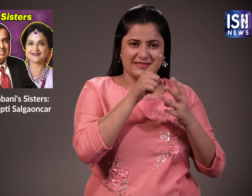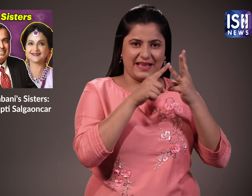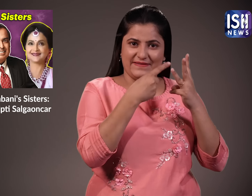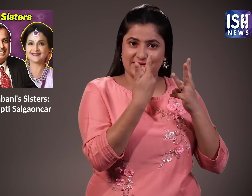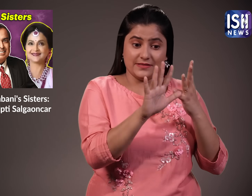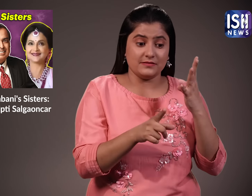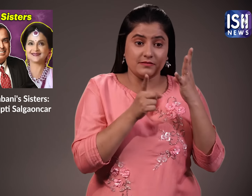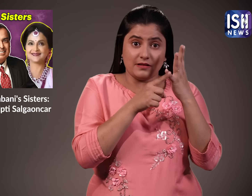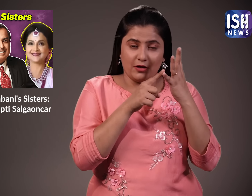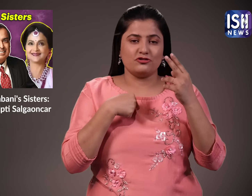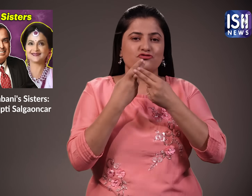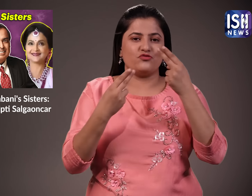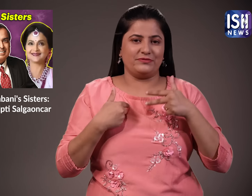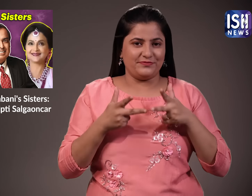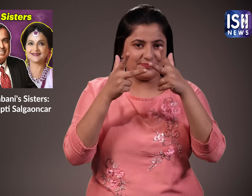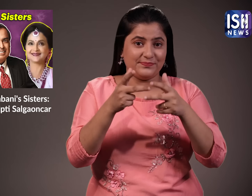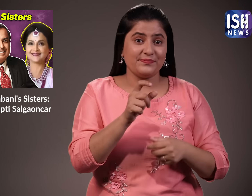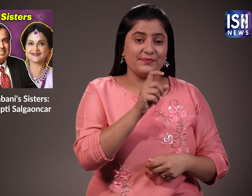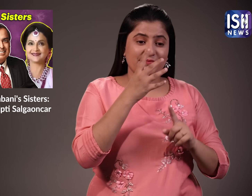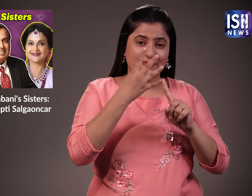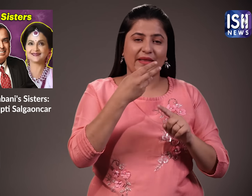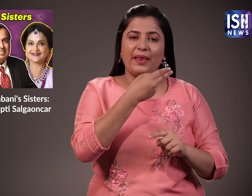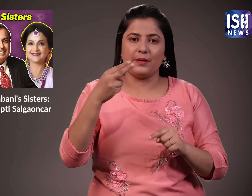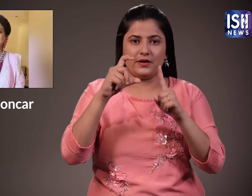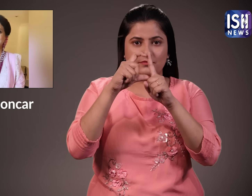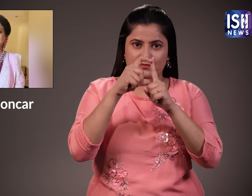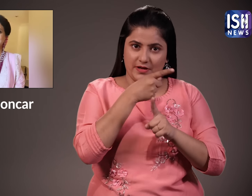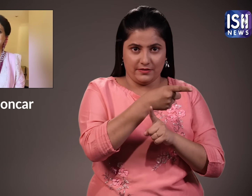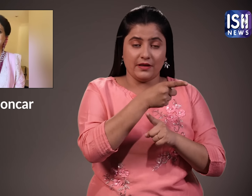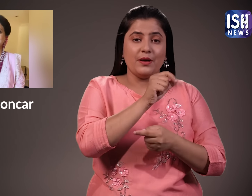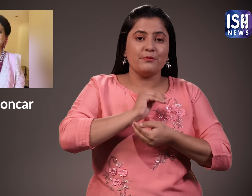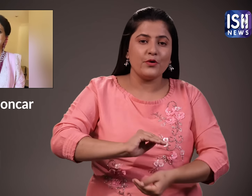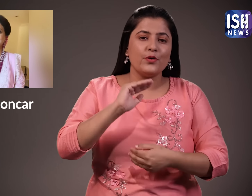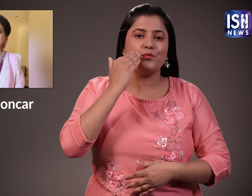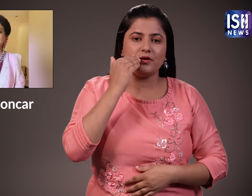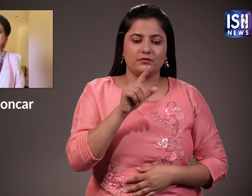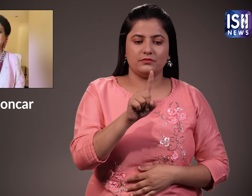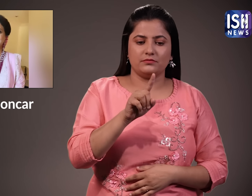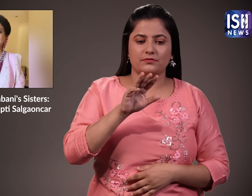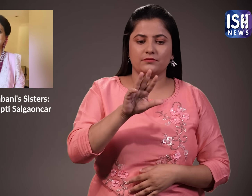We have seen about the third sibling. Now I will tell you about the fourth. Her name is Deepti and she was born in 1963.